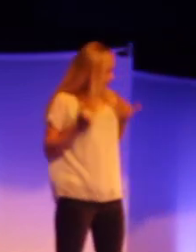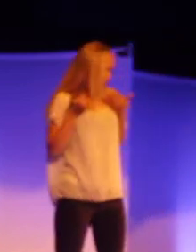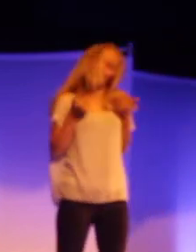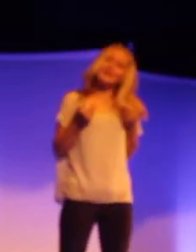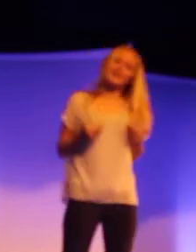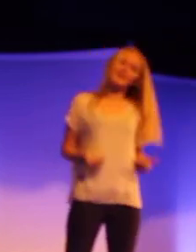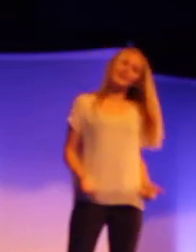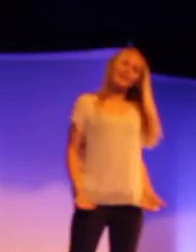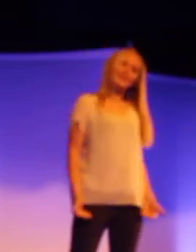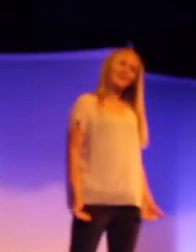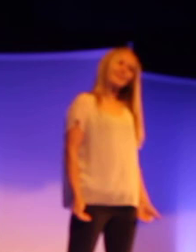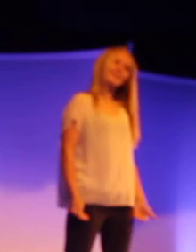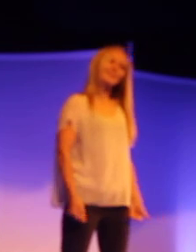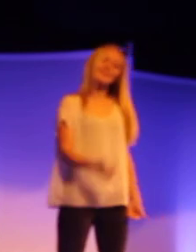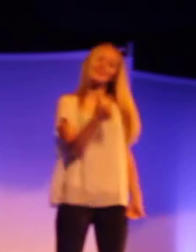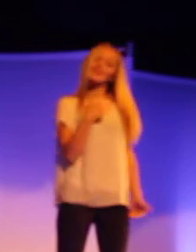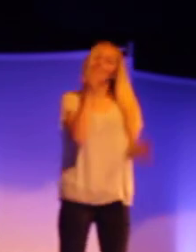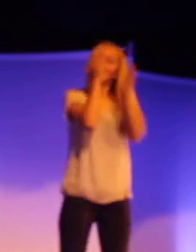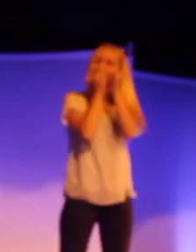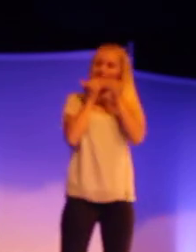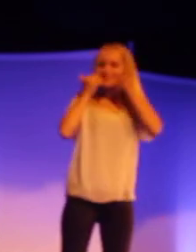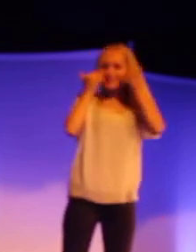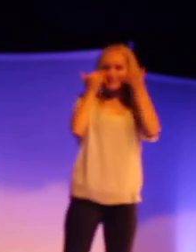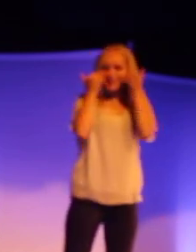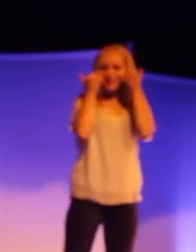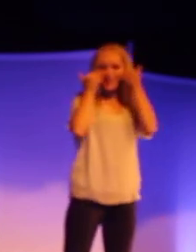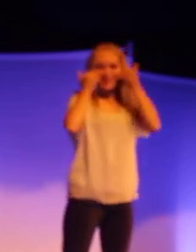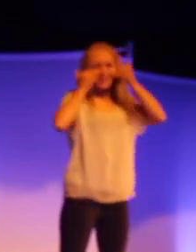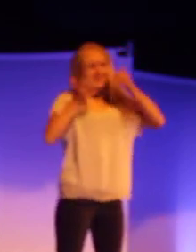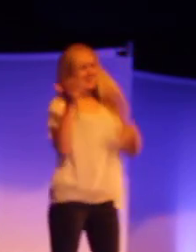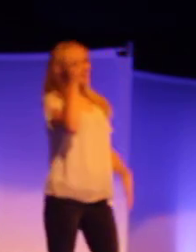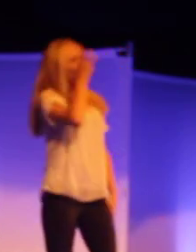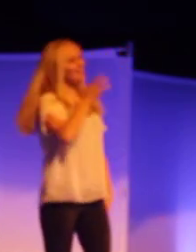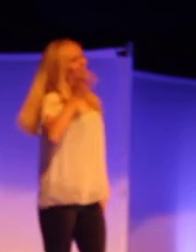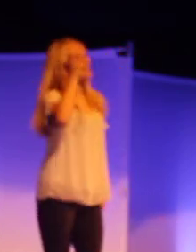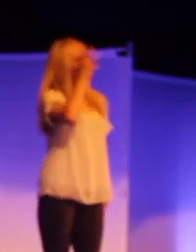smile No reason